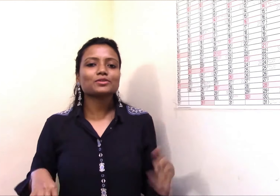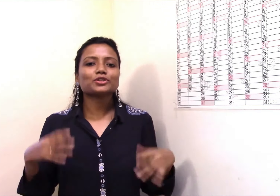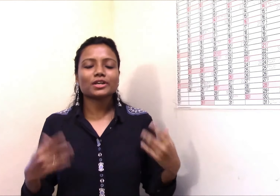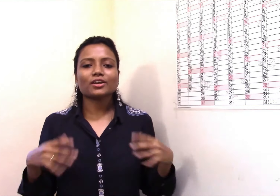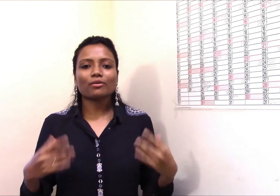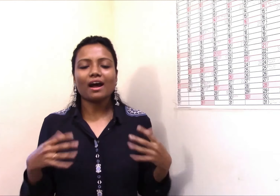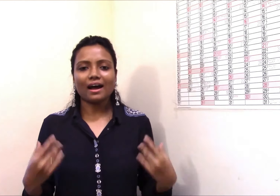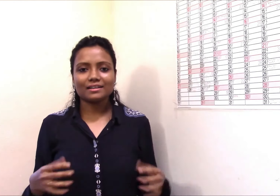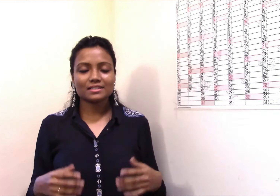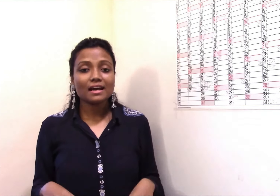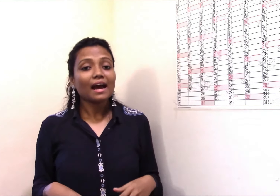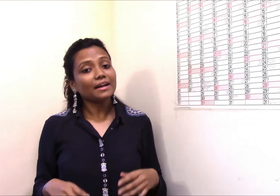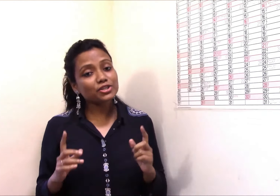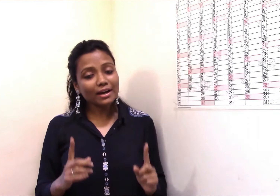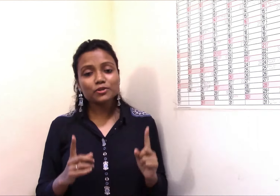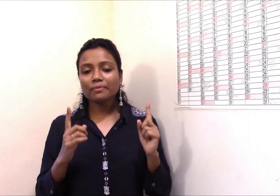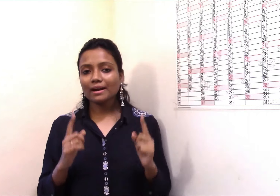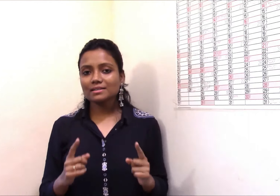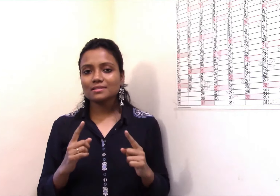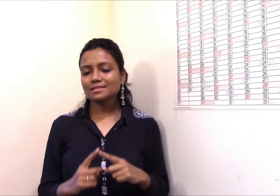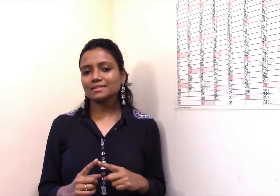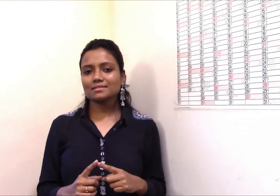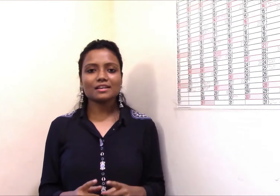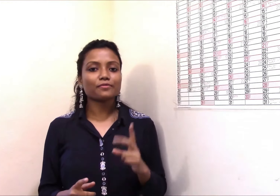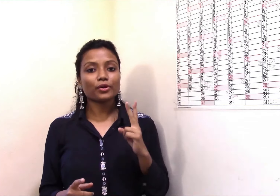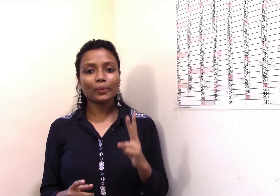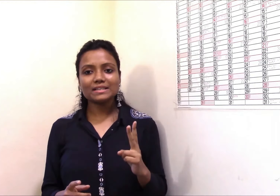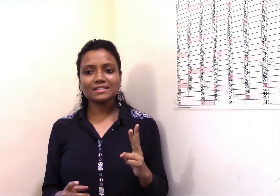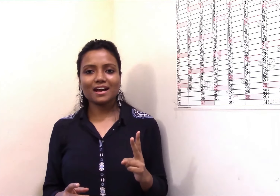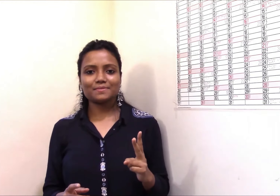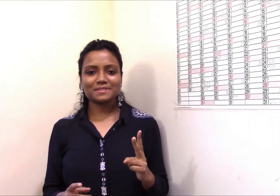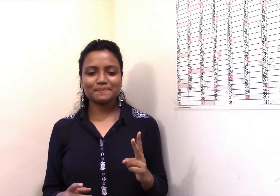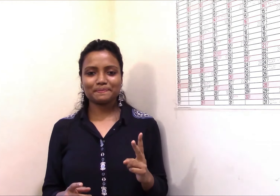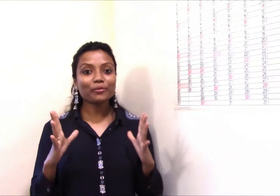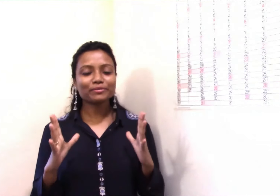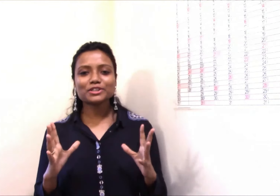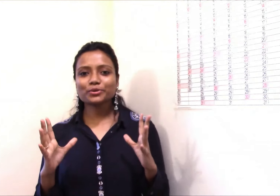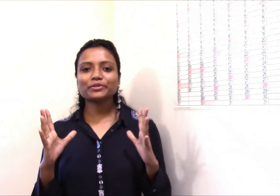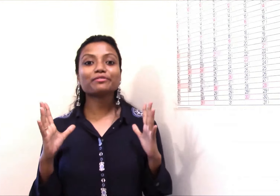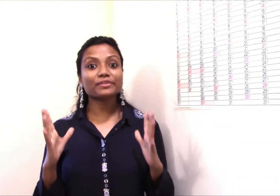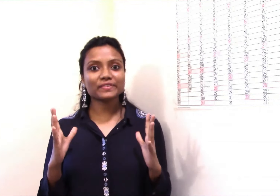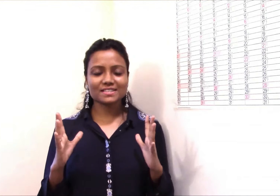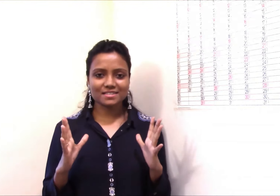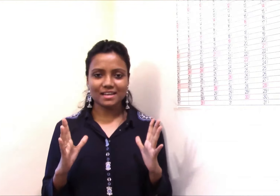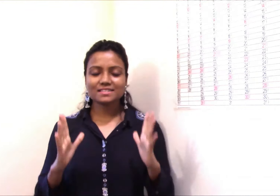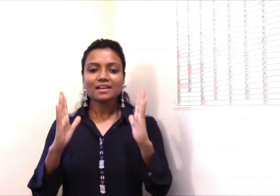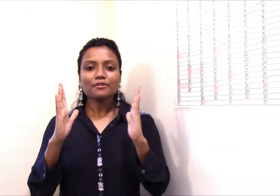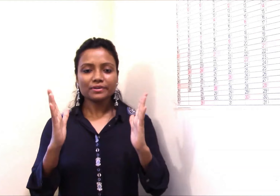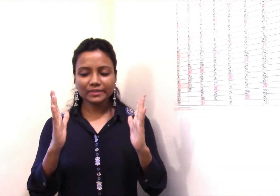you shake your hand. I try to practice this exercise for 20 times. Now we will show you the fifth exercise. Fifth